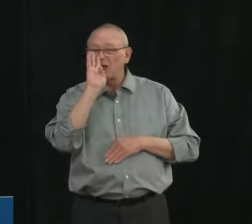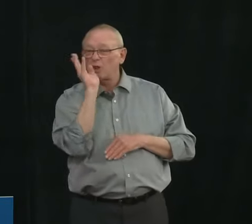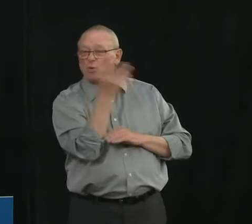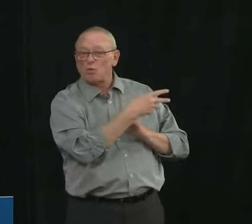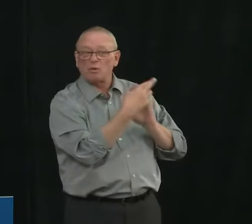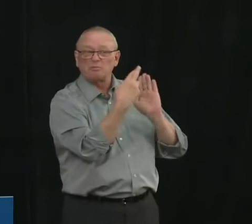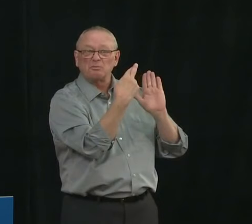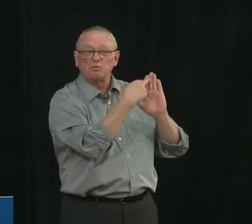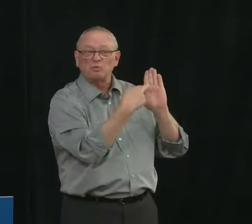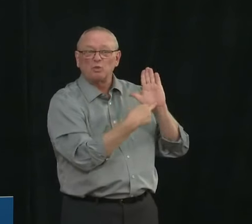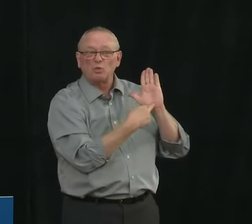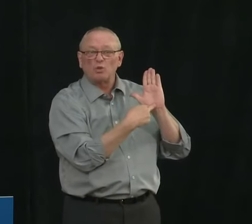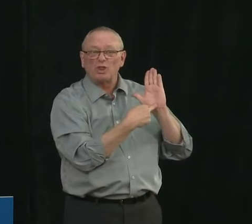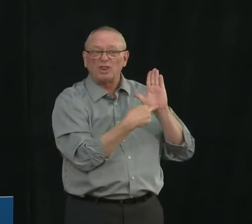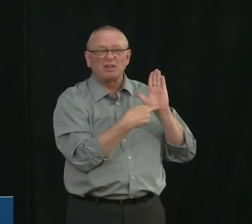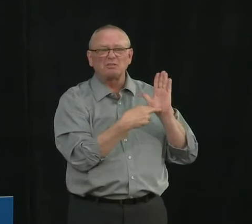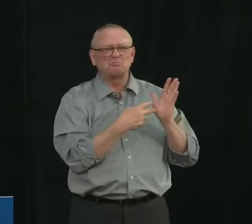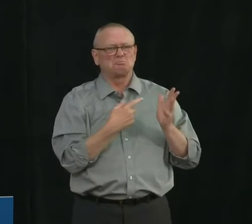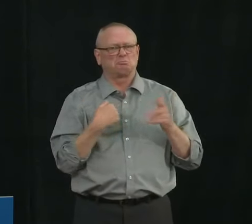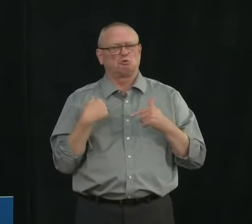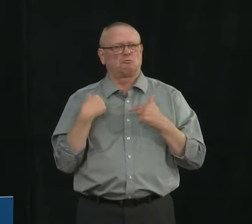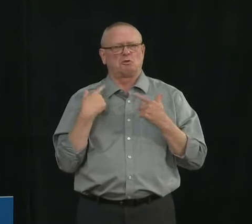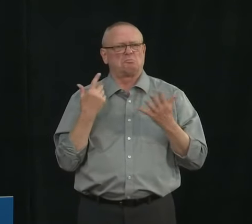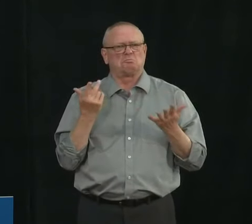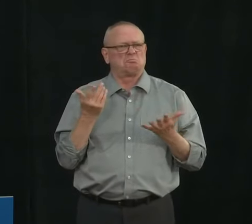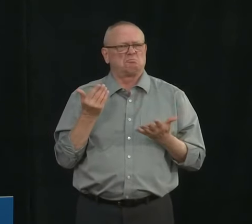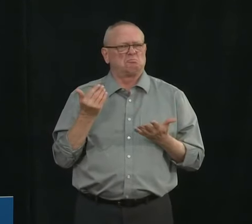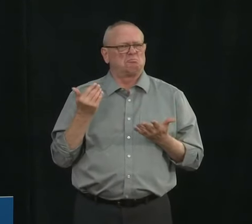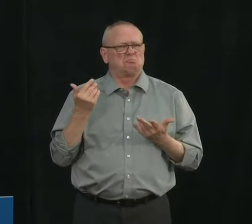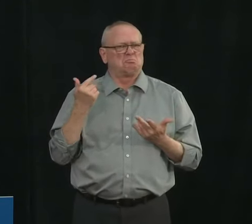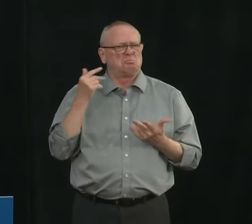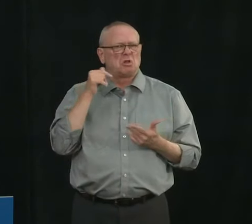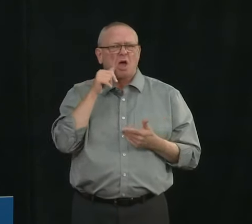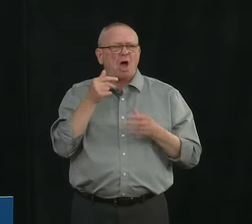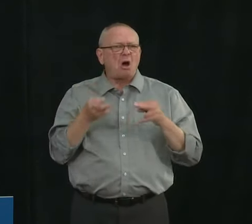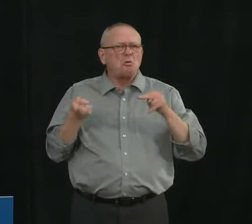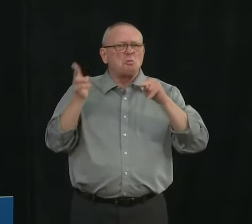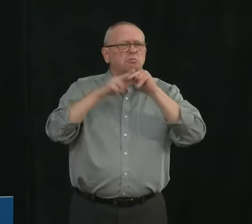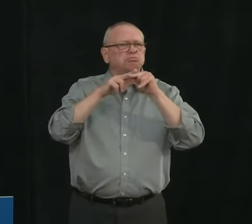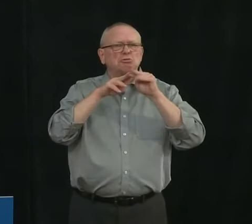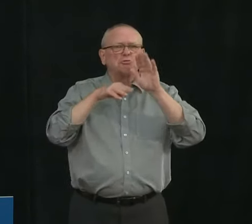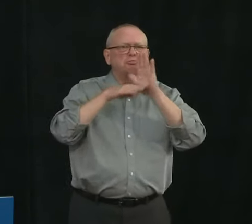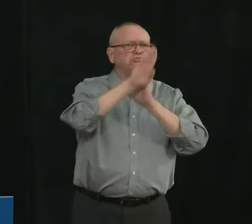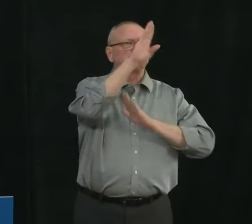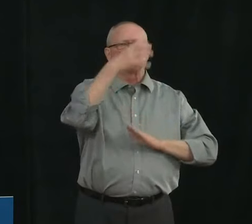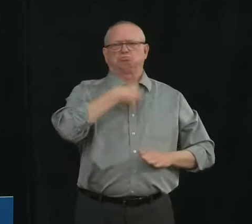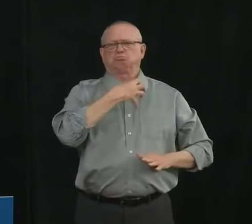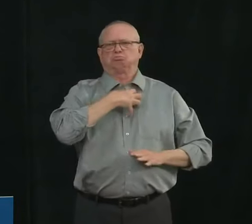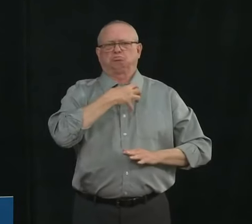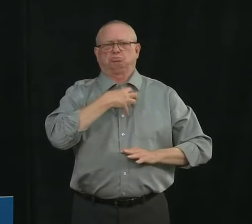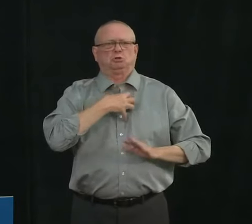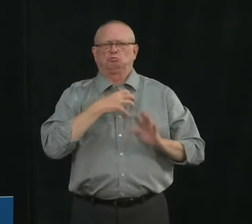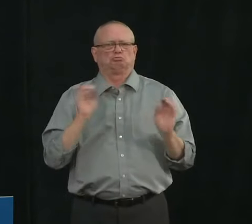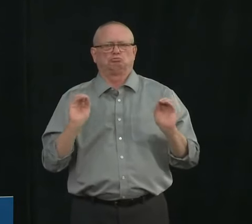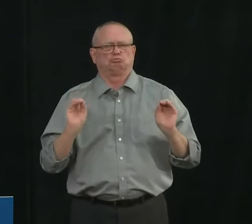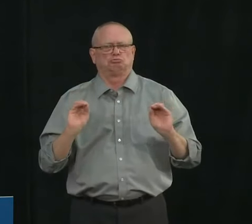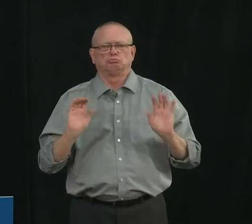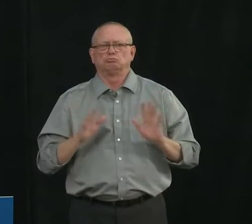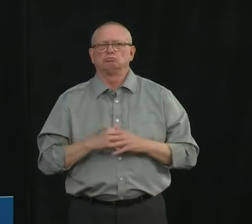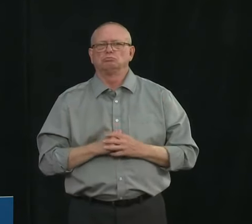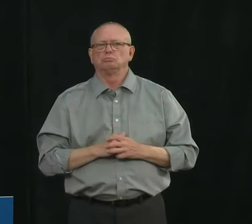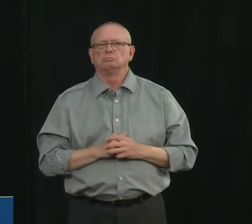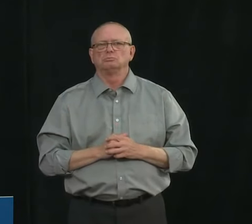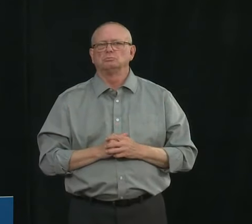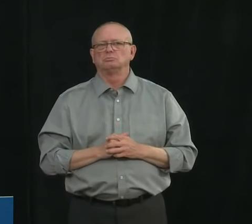not been a significant increase in the number of orders that have come into that online portal over the last few weeks. So